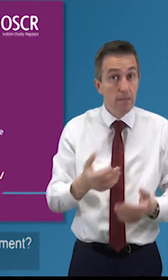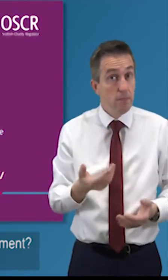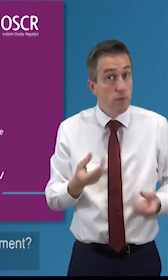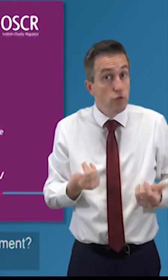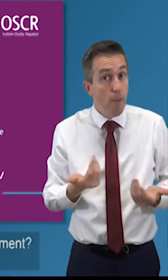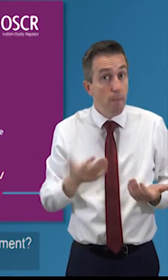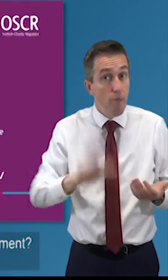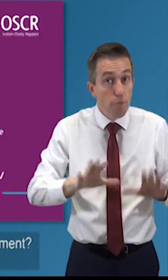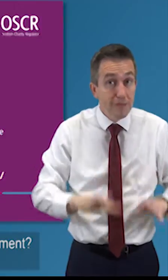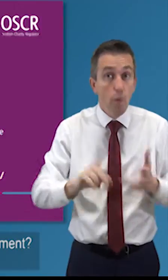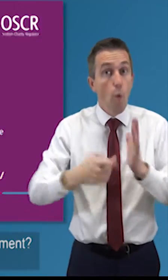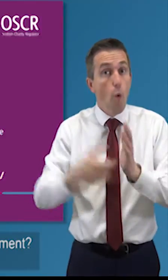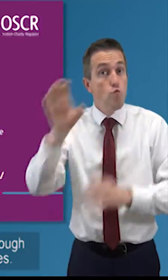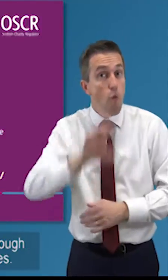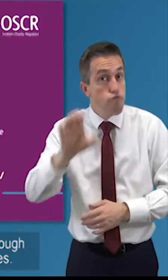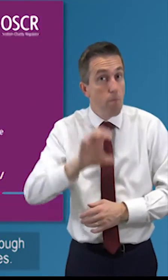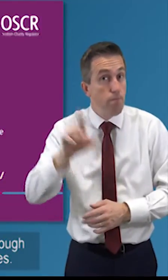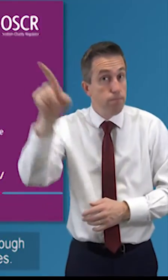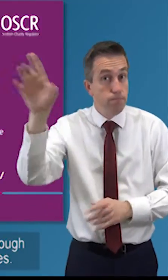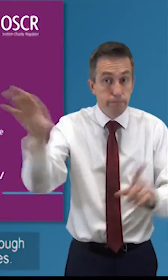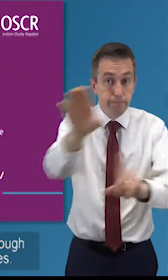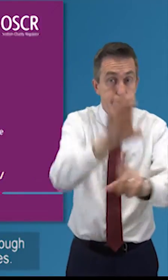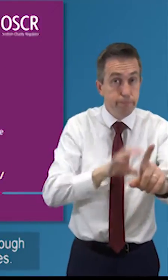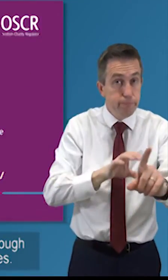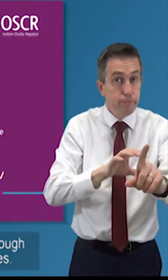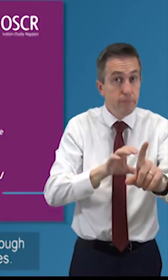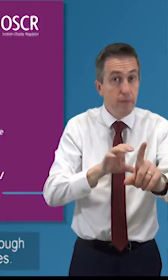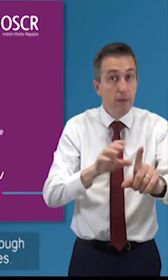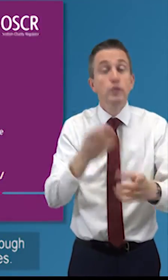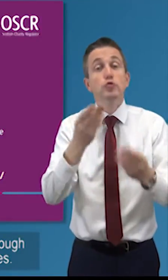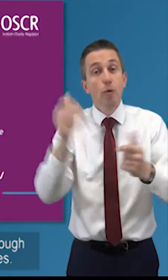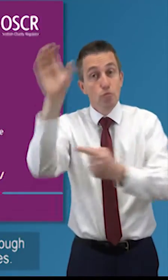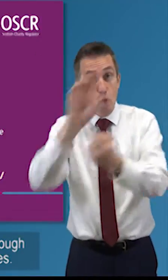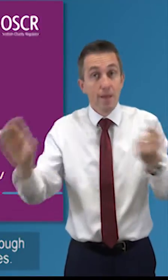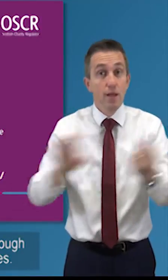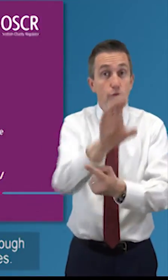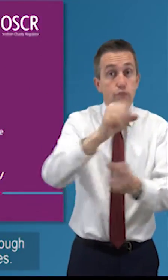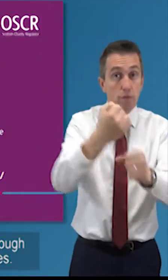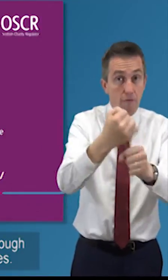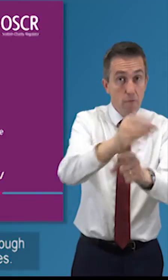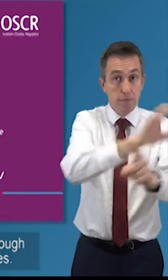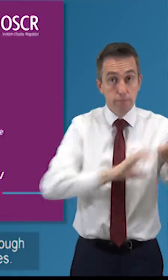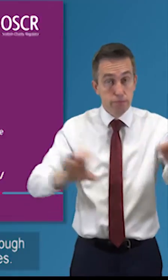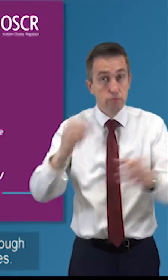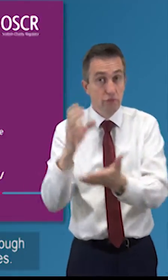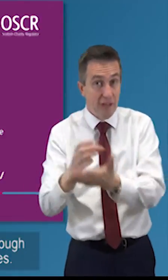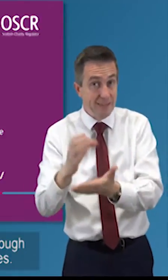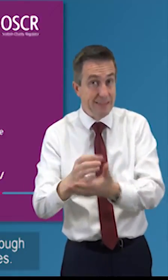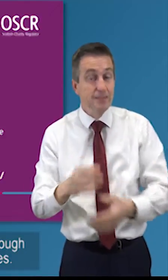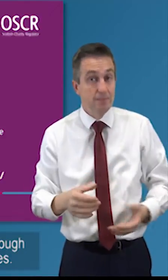do any of them come from europe whether that's directly or whether it's indirectly through scottish government or through local authorities